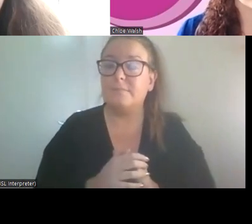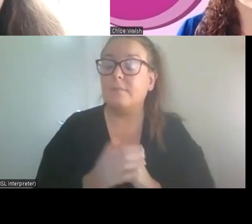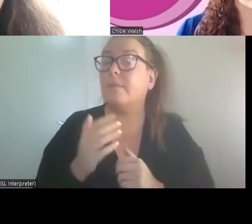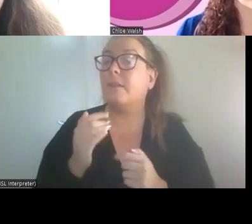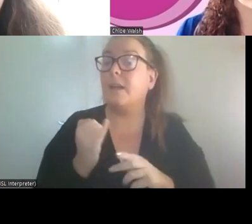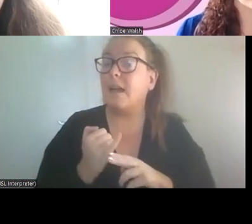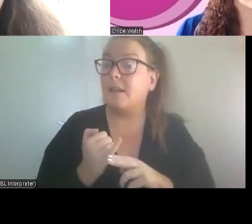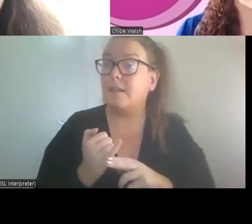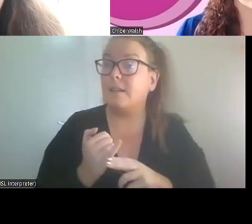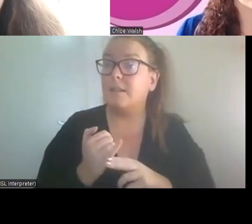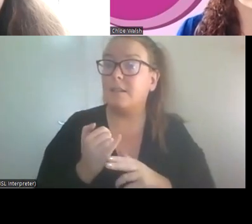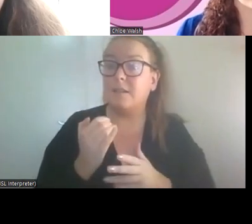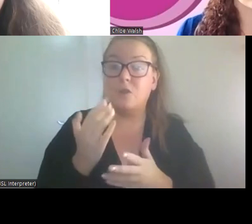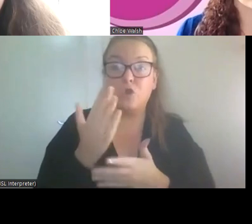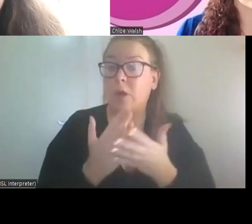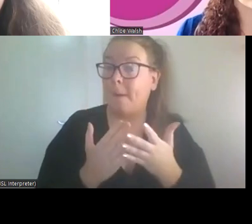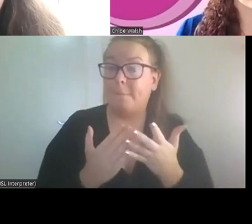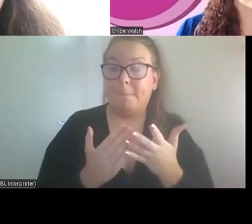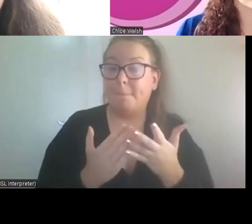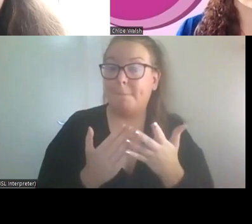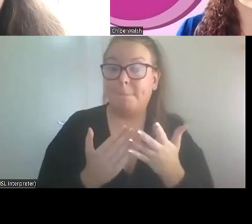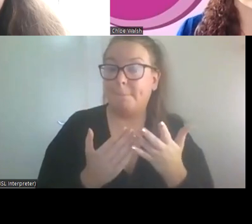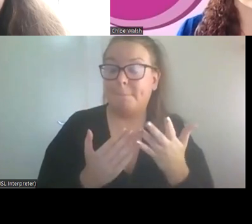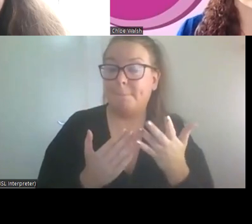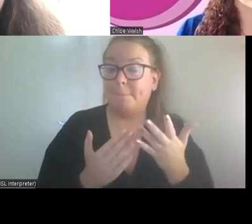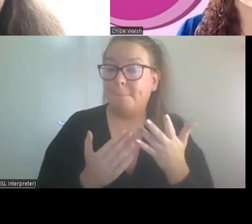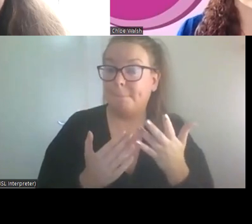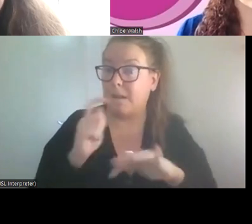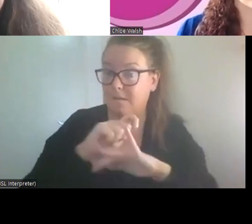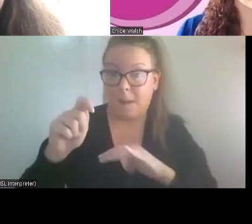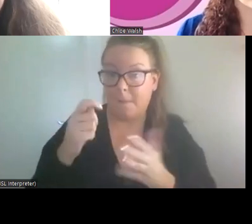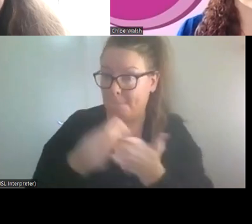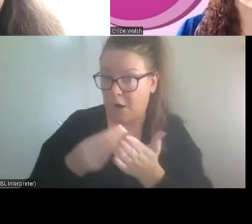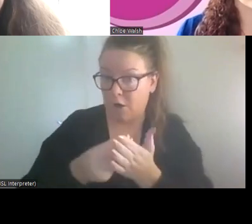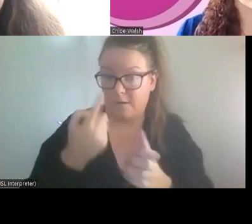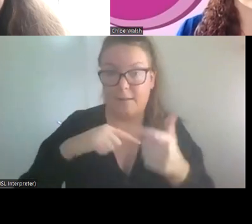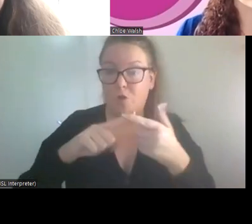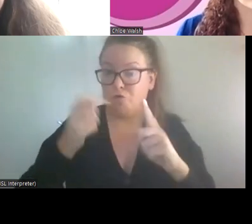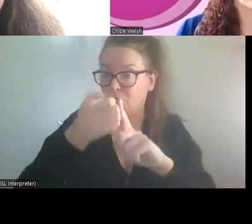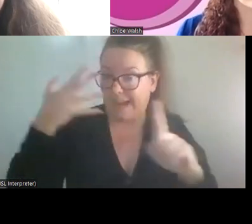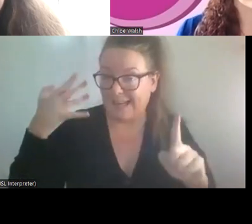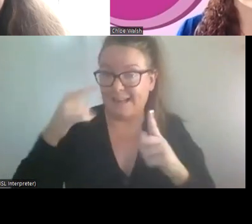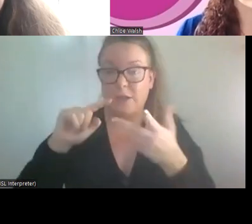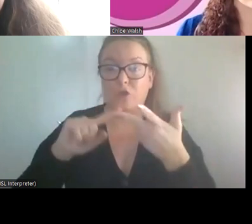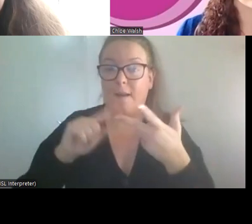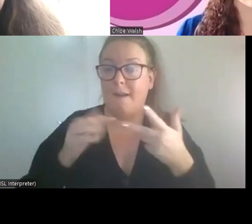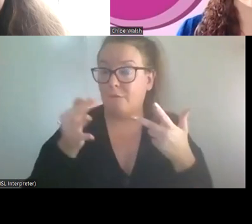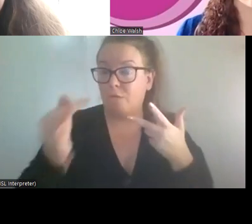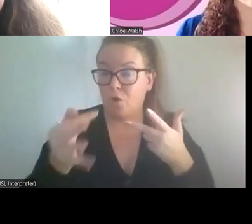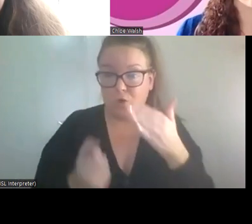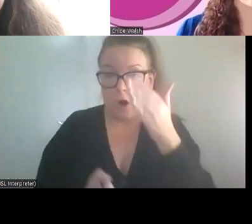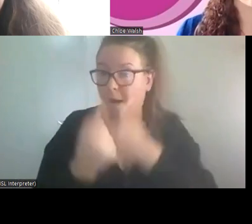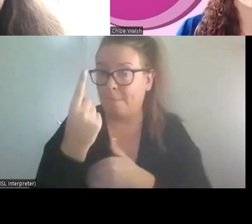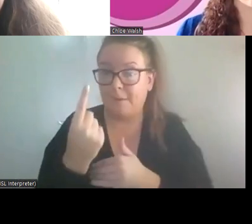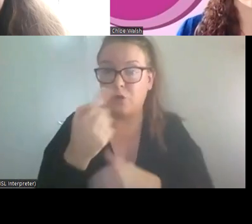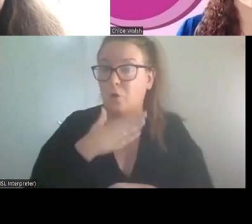of money, recognition and future opportunities, just like